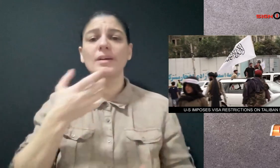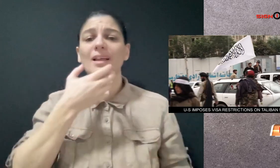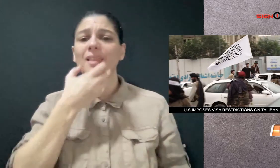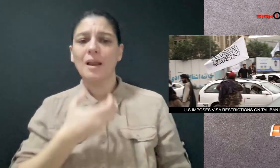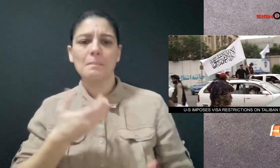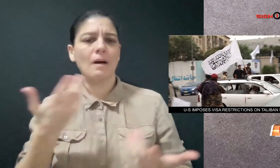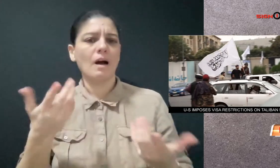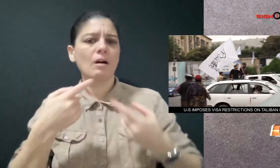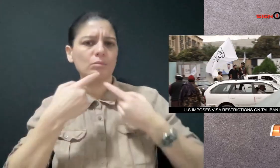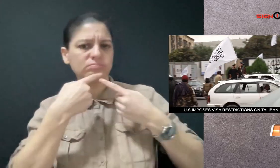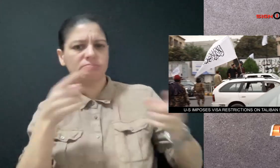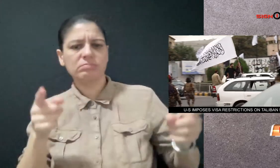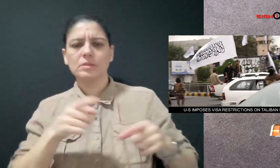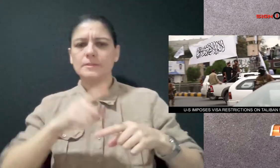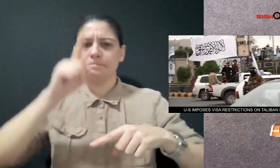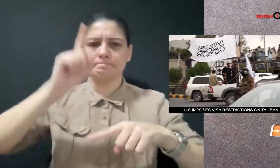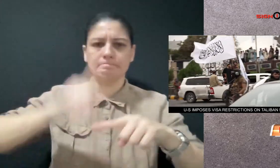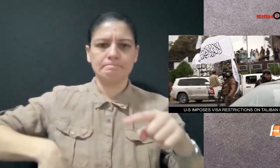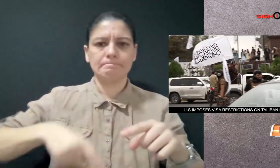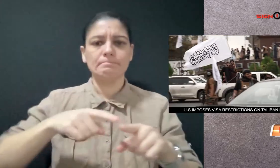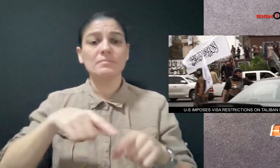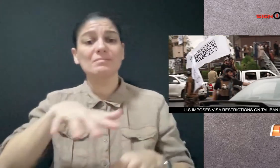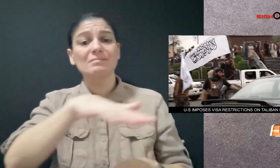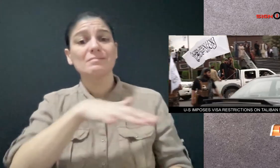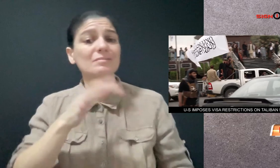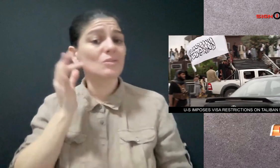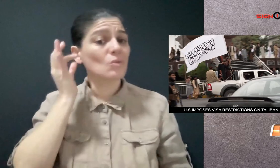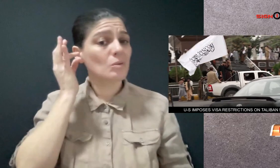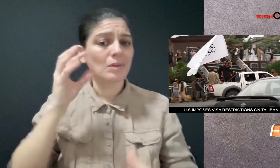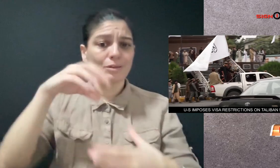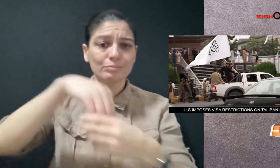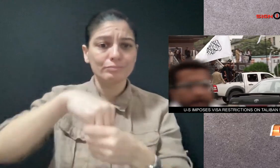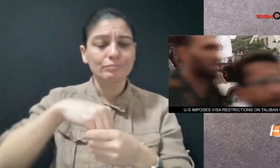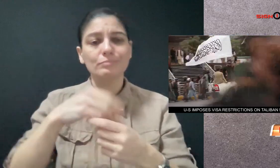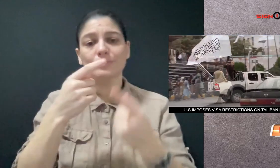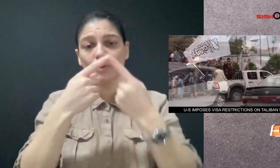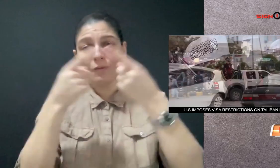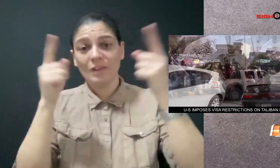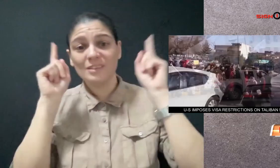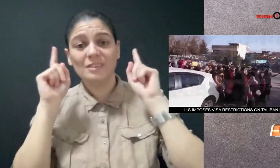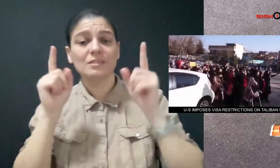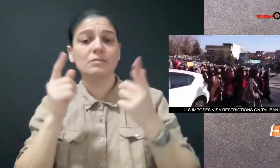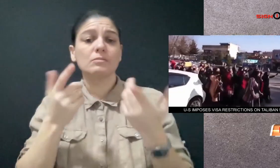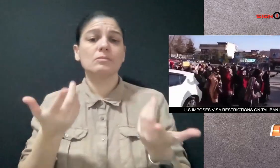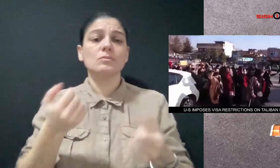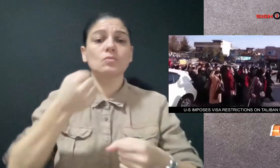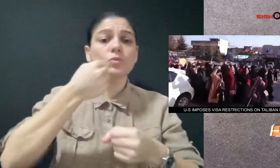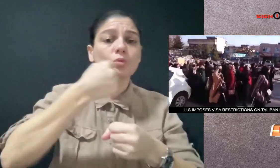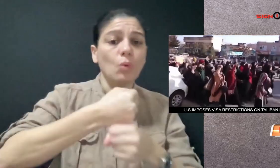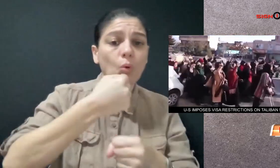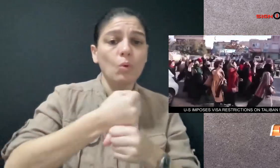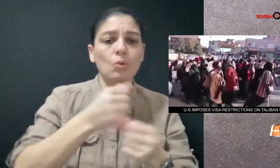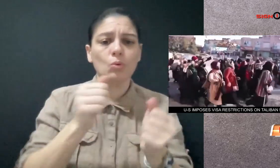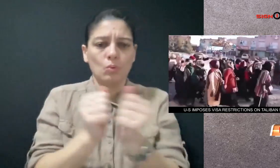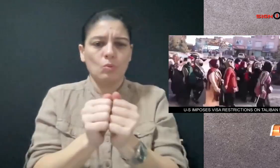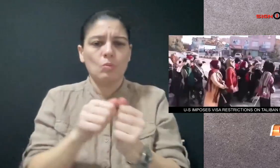The announcement comes more than a month after the Taliban announced it was banning women from